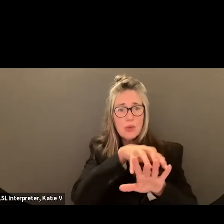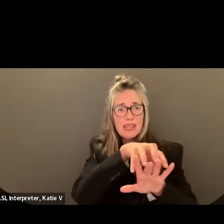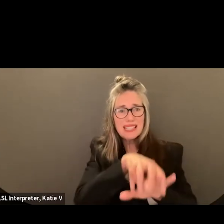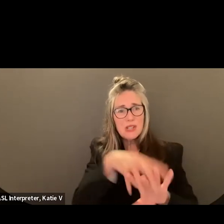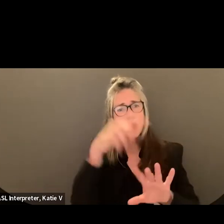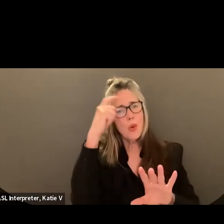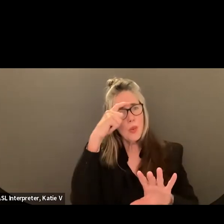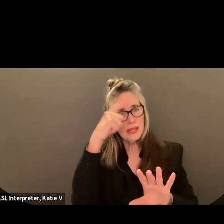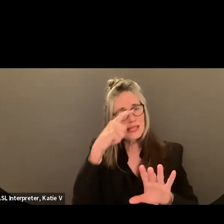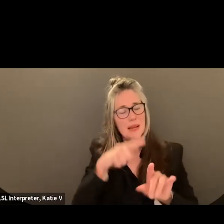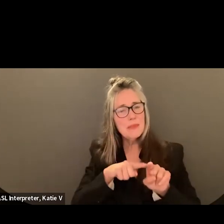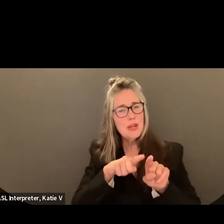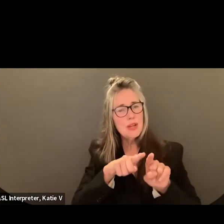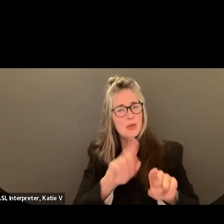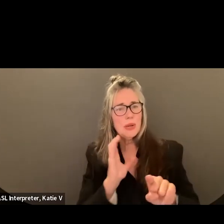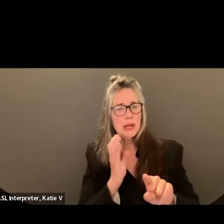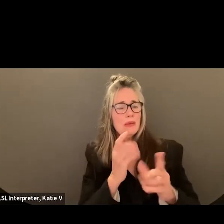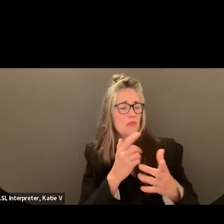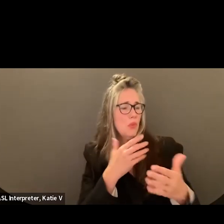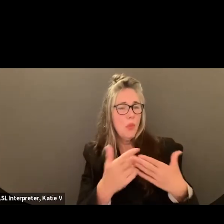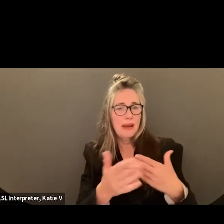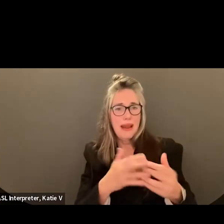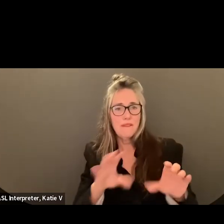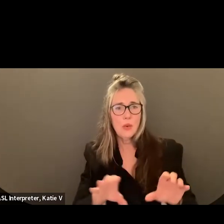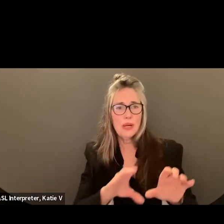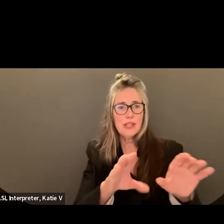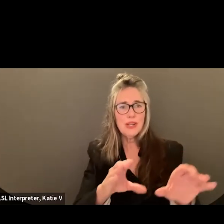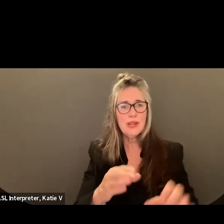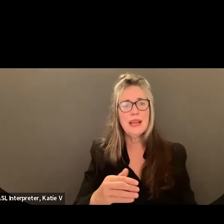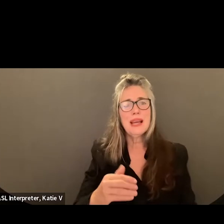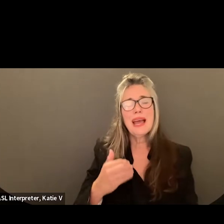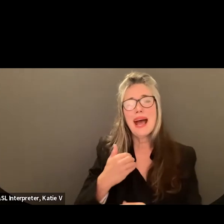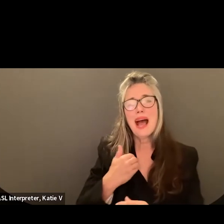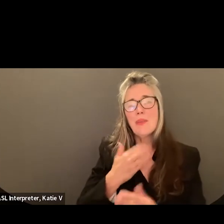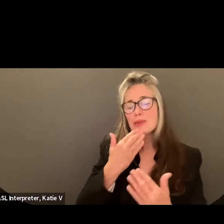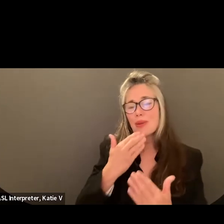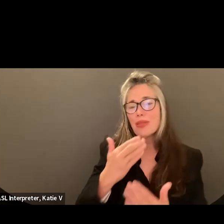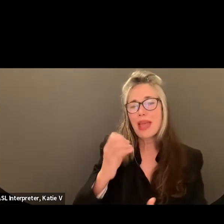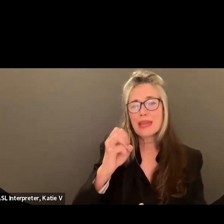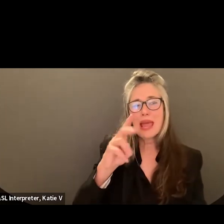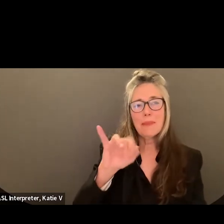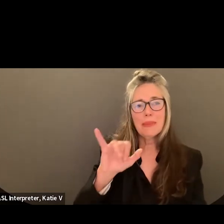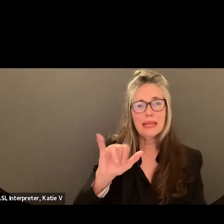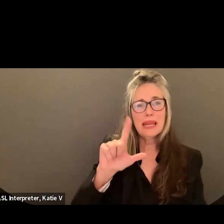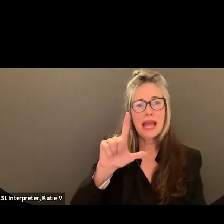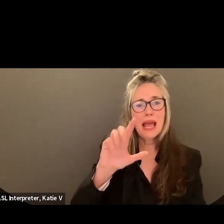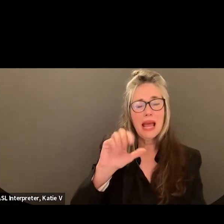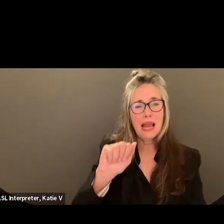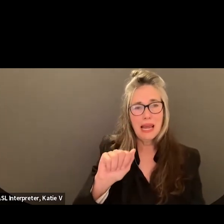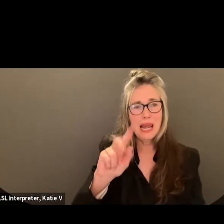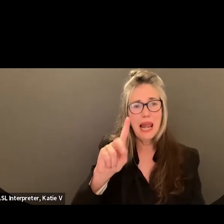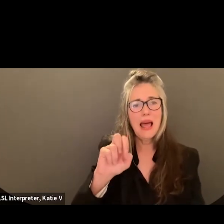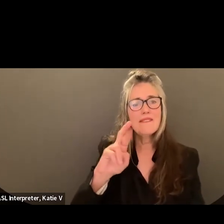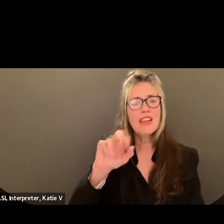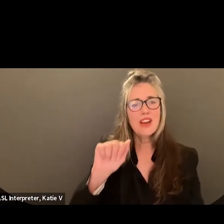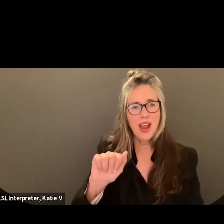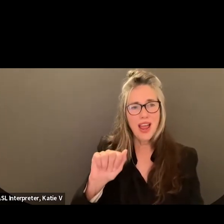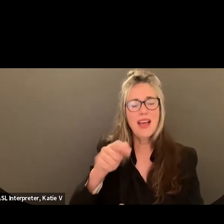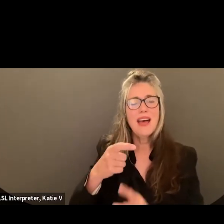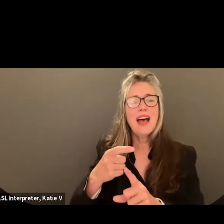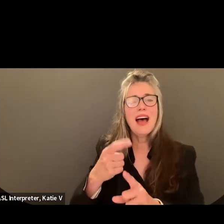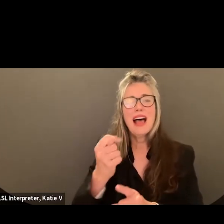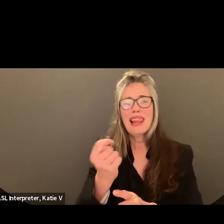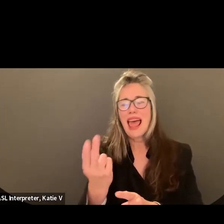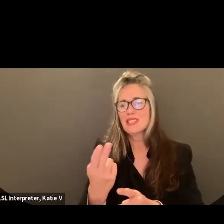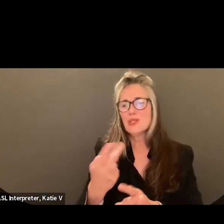I had an opportunity last Thursday, and I want to thank Ms. Emily Libera from Dos Pueblos. Her theater art students had